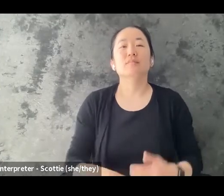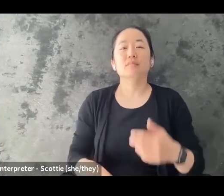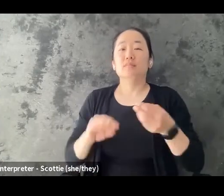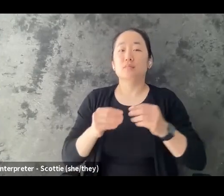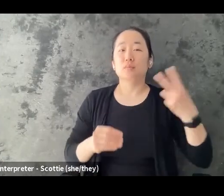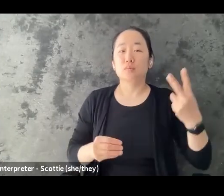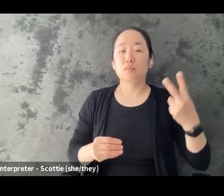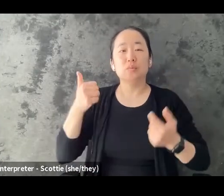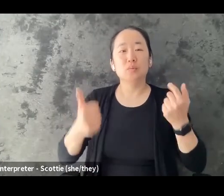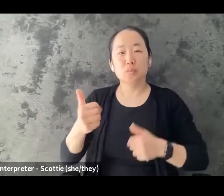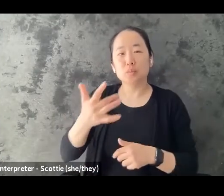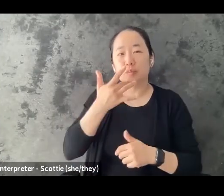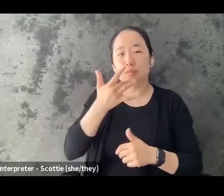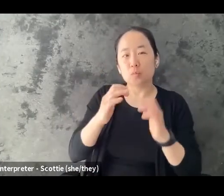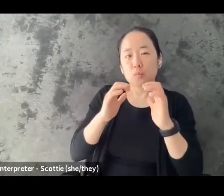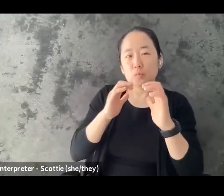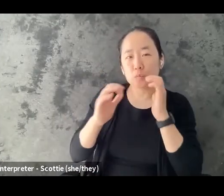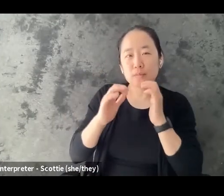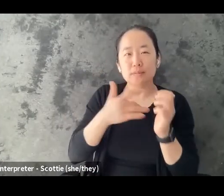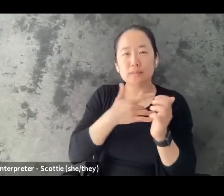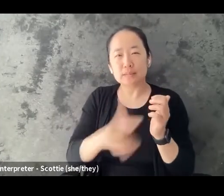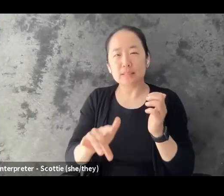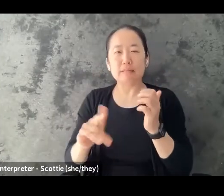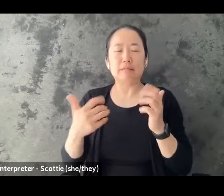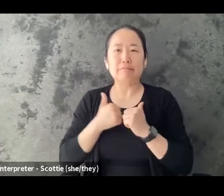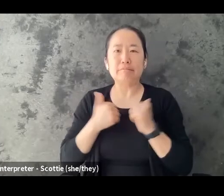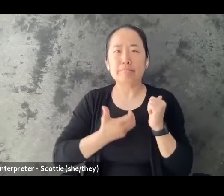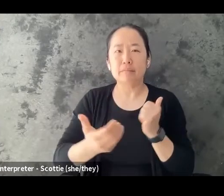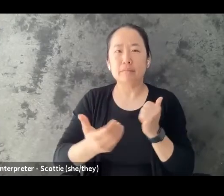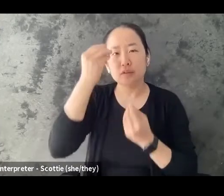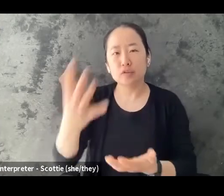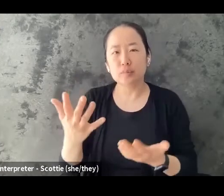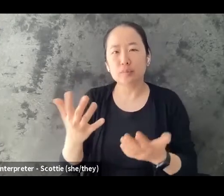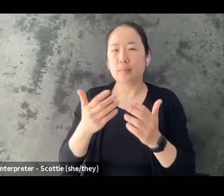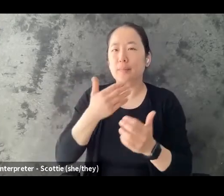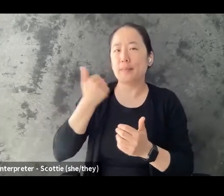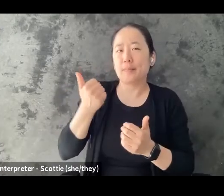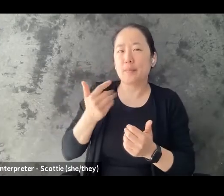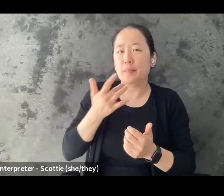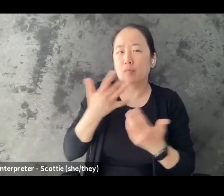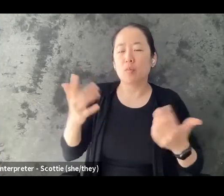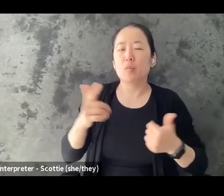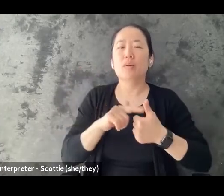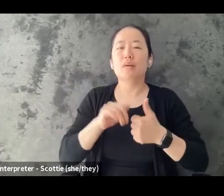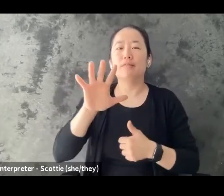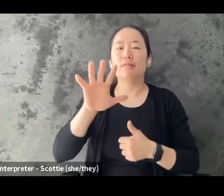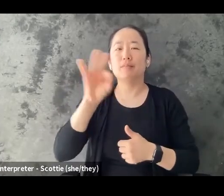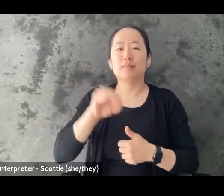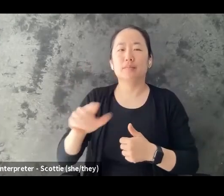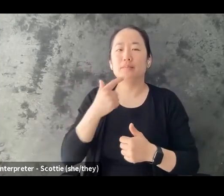communicating sensitive or vulnerable information. 59% of us said in person, face-to-face. And then